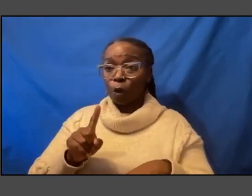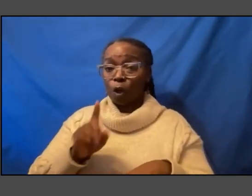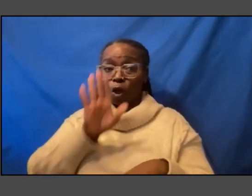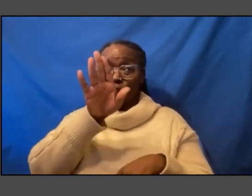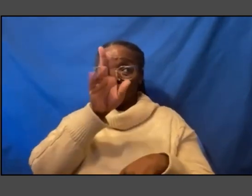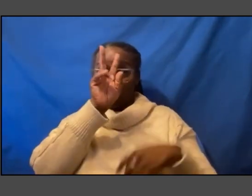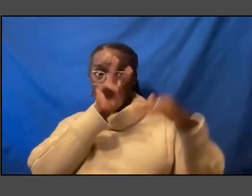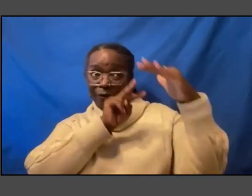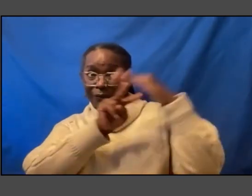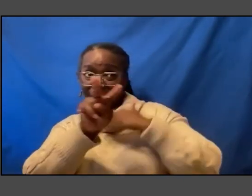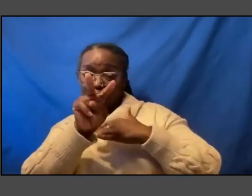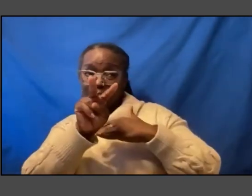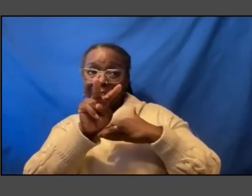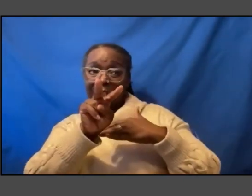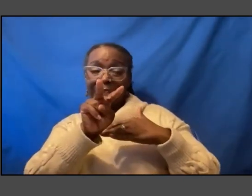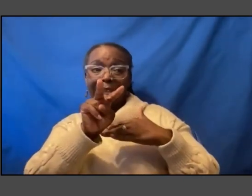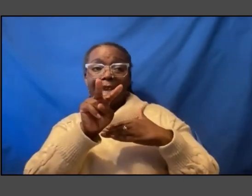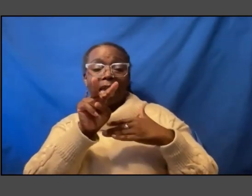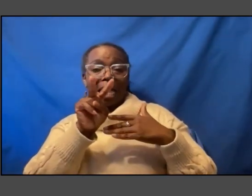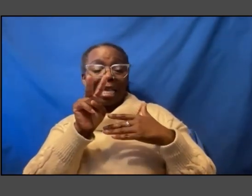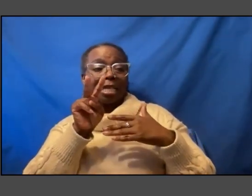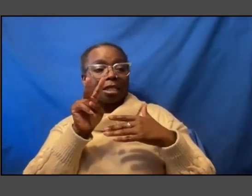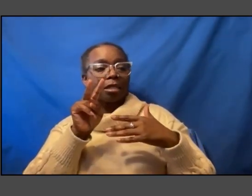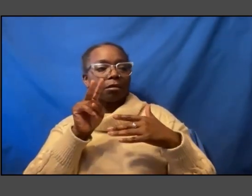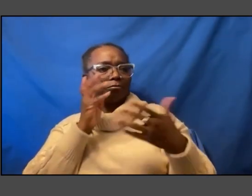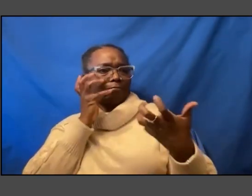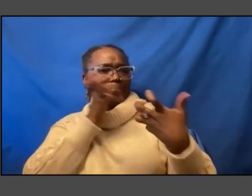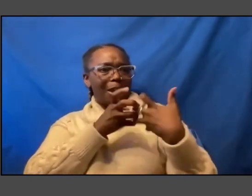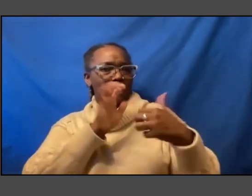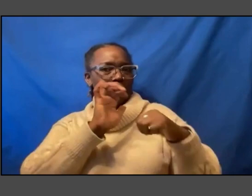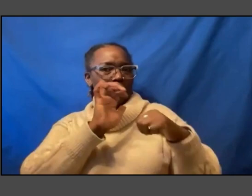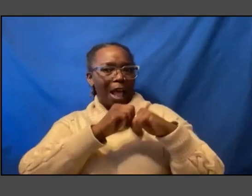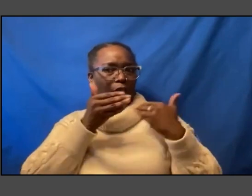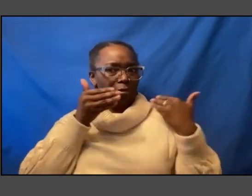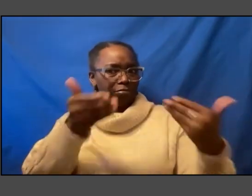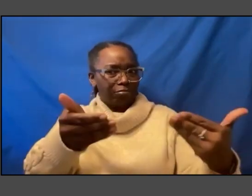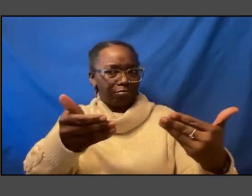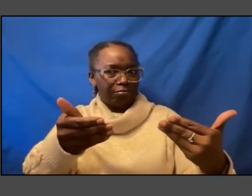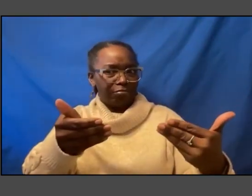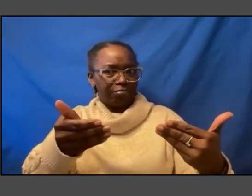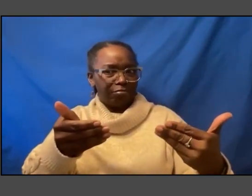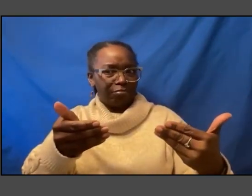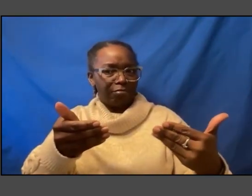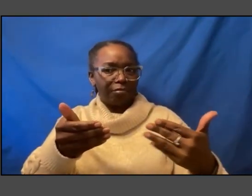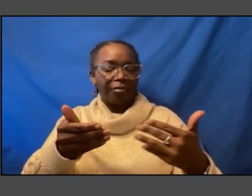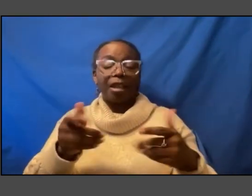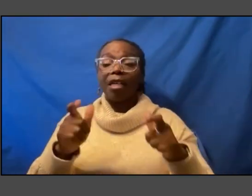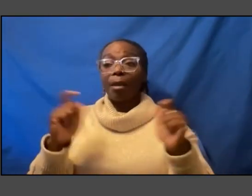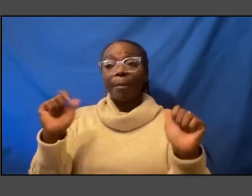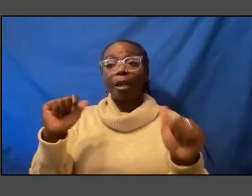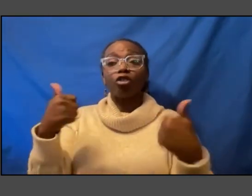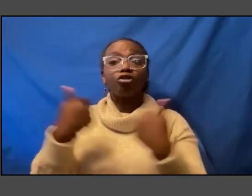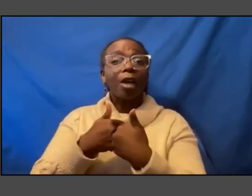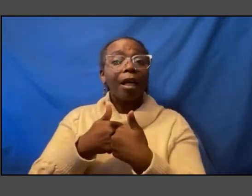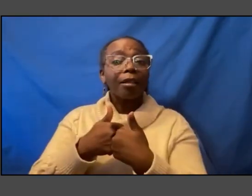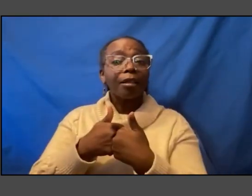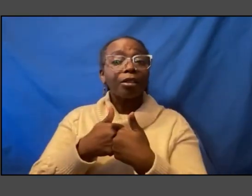how they're moving forward um in some ways the biggest challenge is making sure that